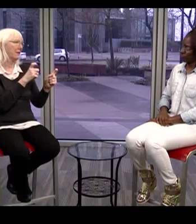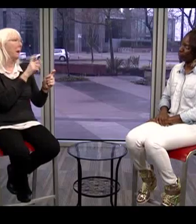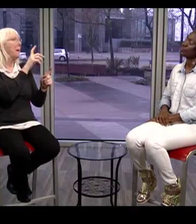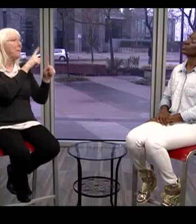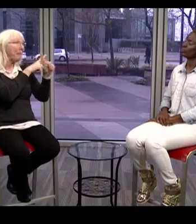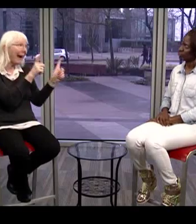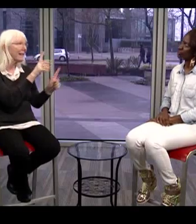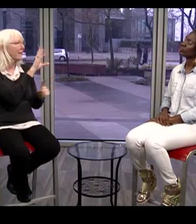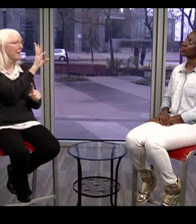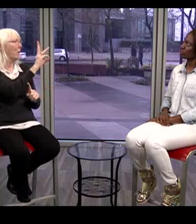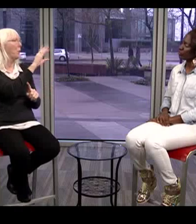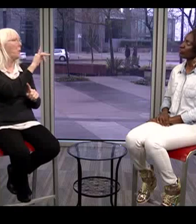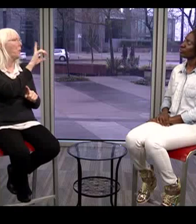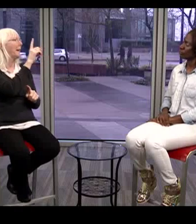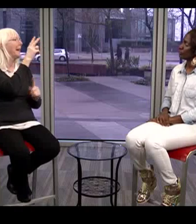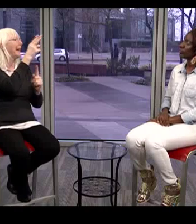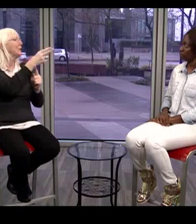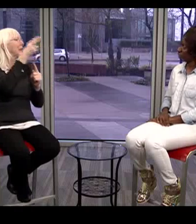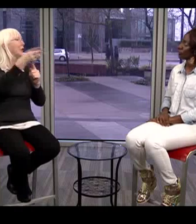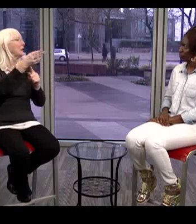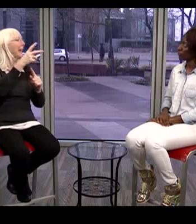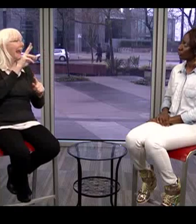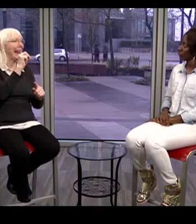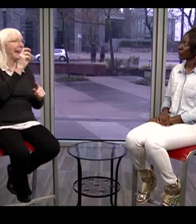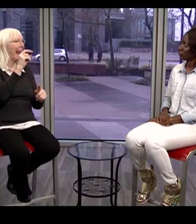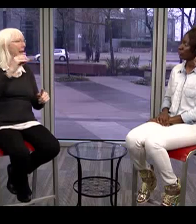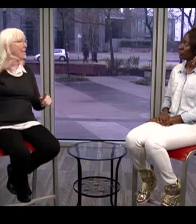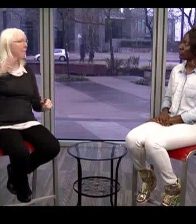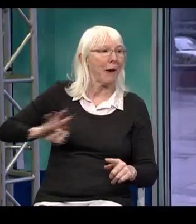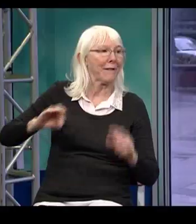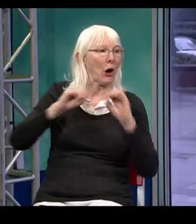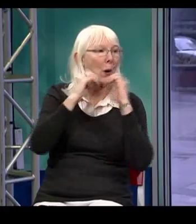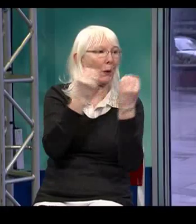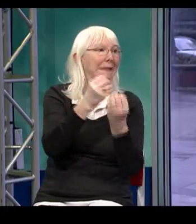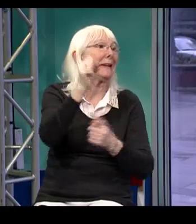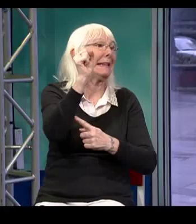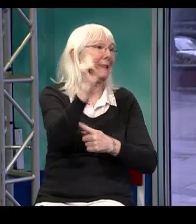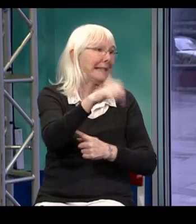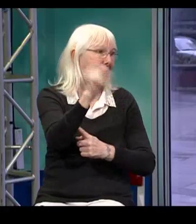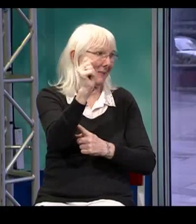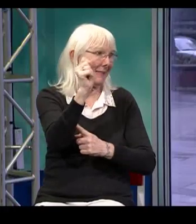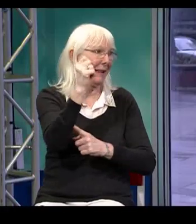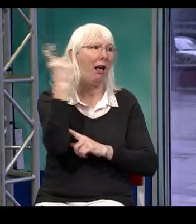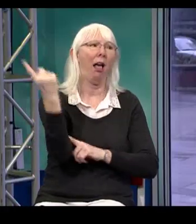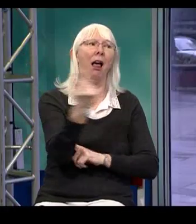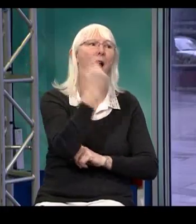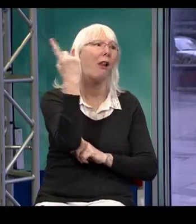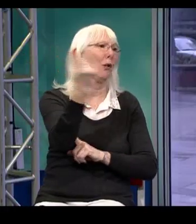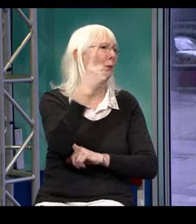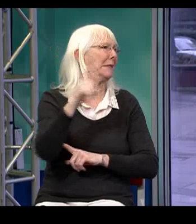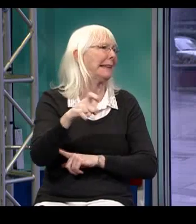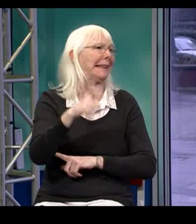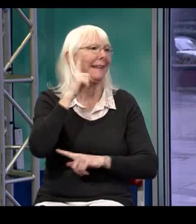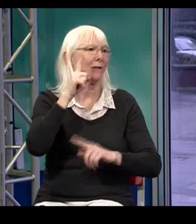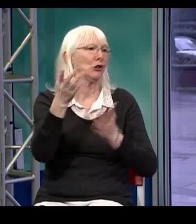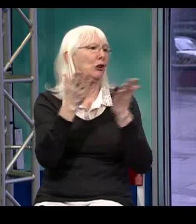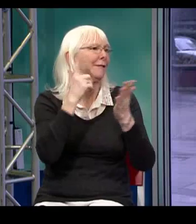Well, MIS specifically doesn't get donations, but WIDHH is definitely a non-profit organization.